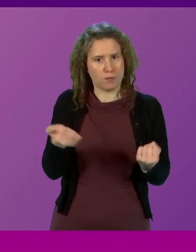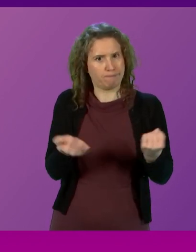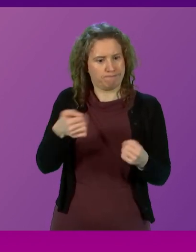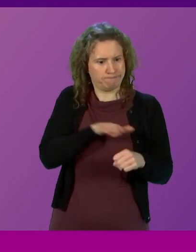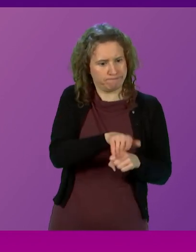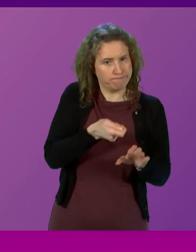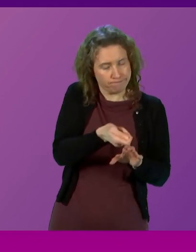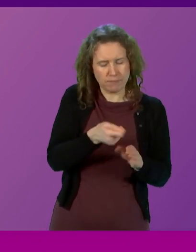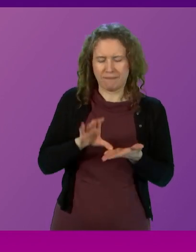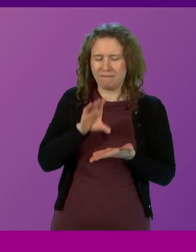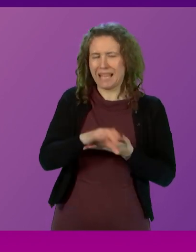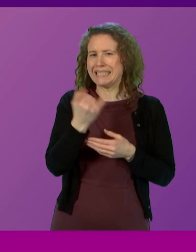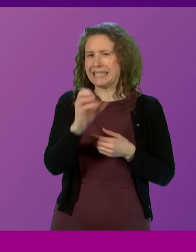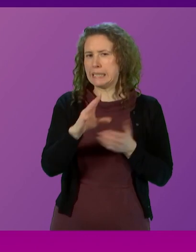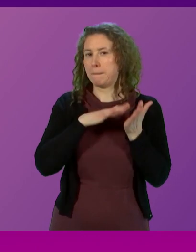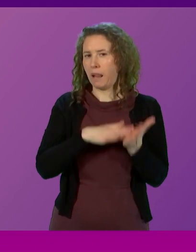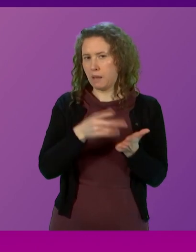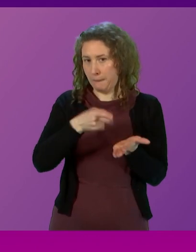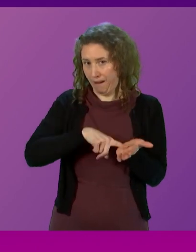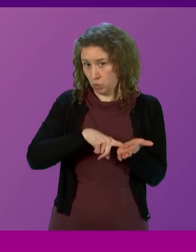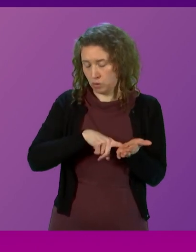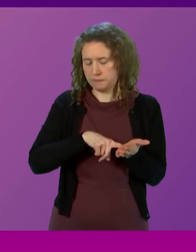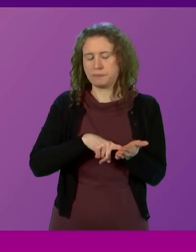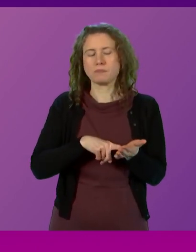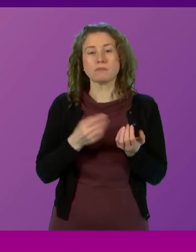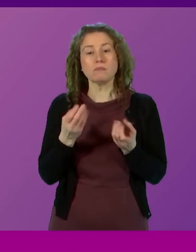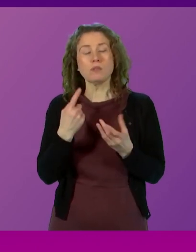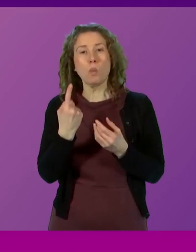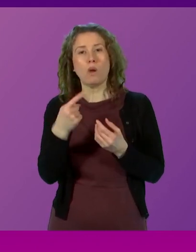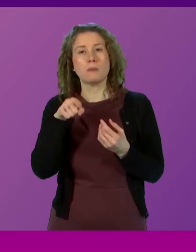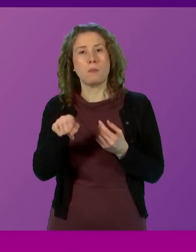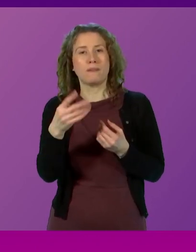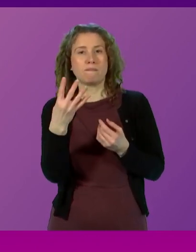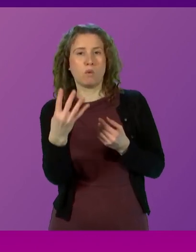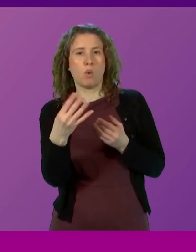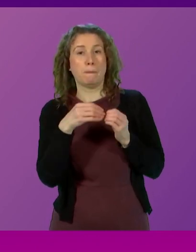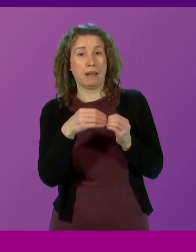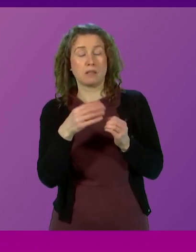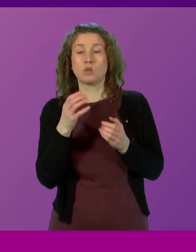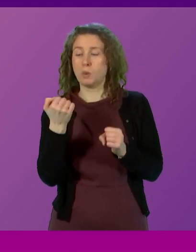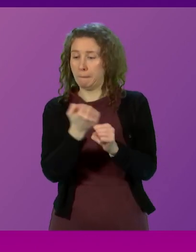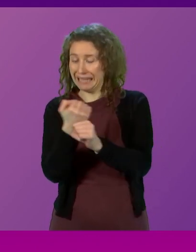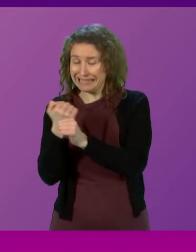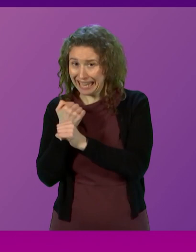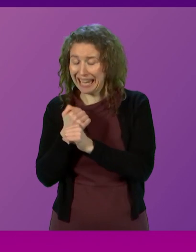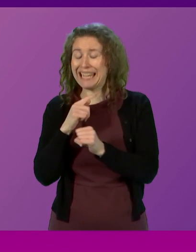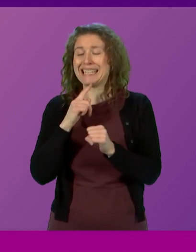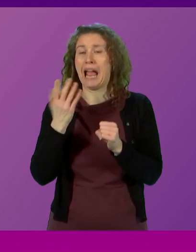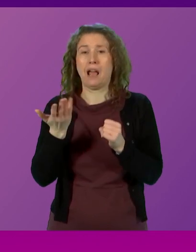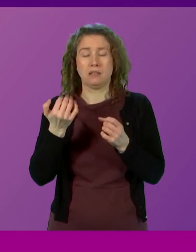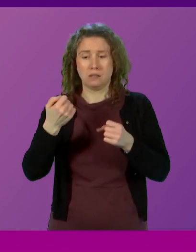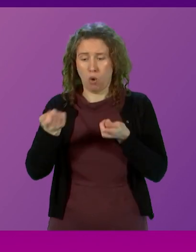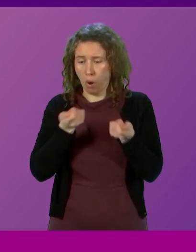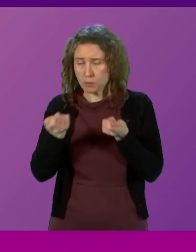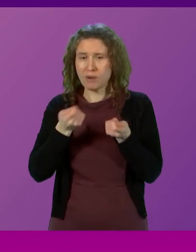of £60 million, expenditure of £1.4 billion to maintain, operate and decarbonise our rail